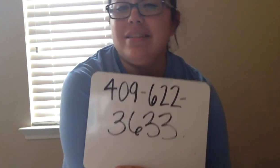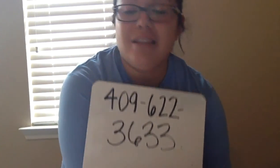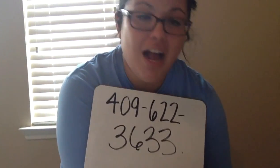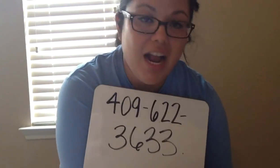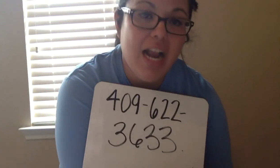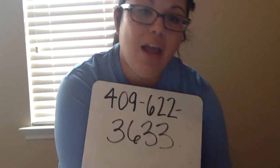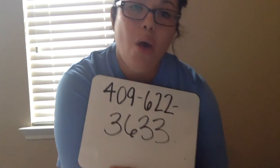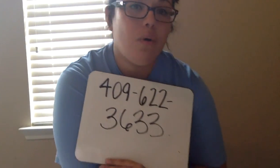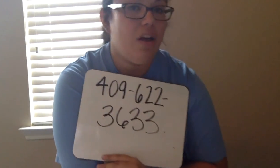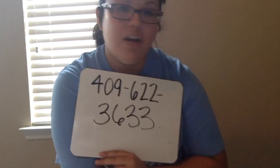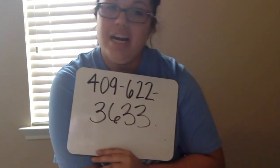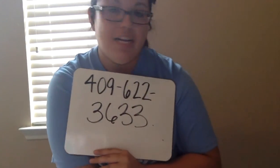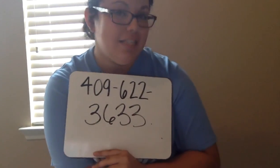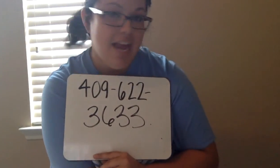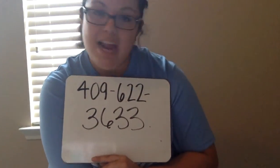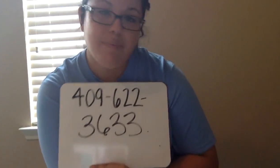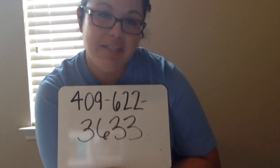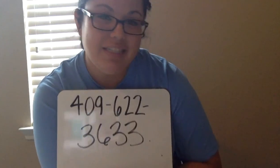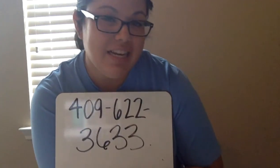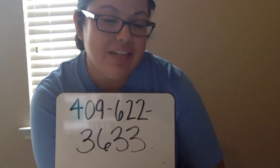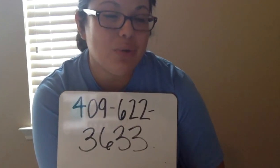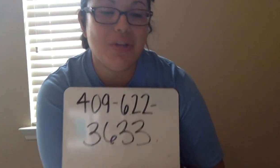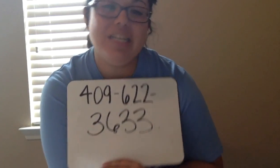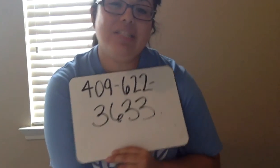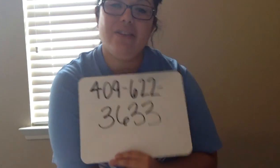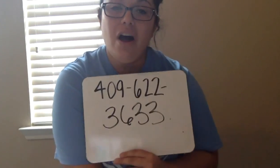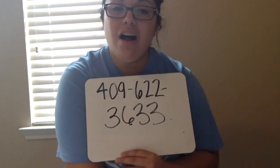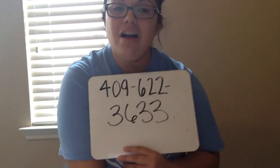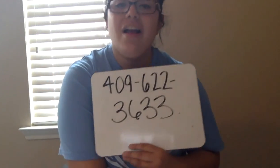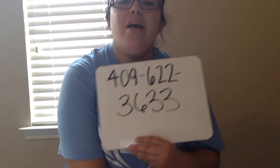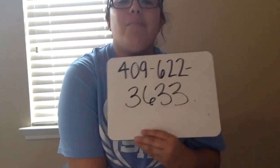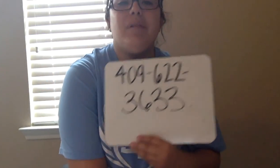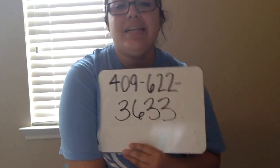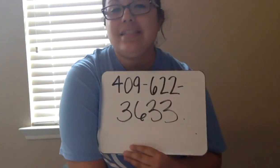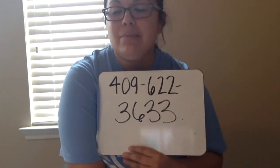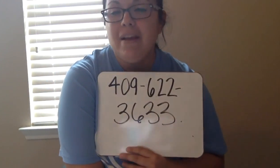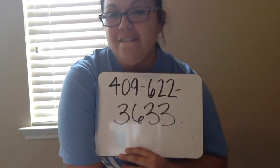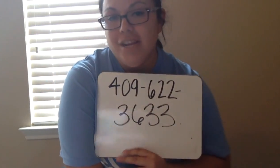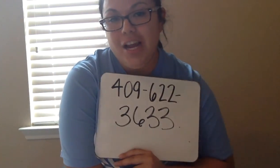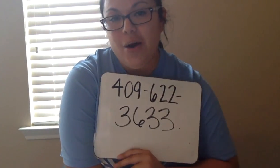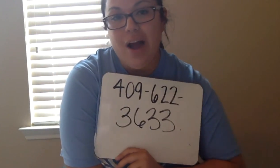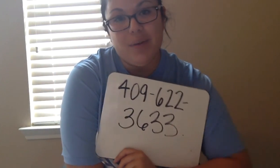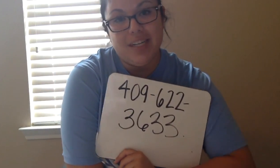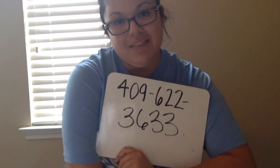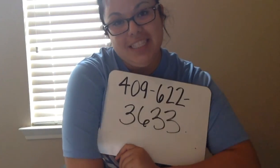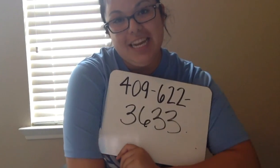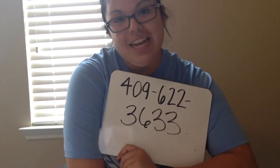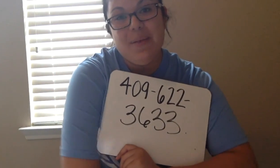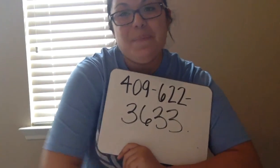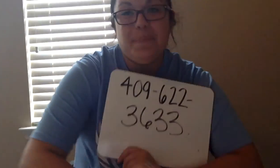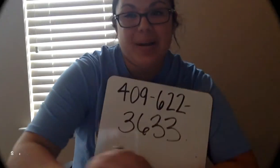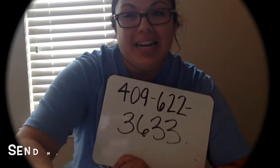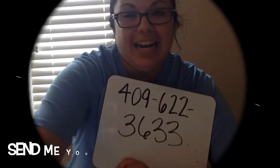sign whether it is the abc's or the song please send me a video I would love to see it bye guys